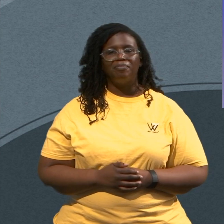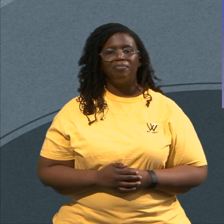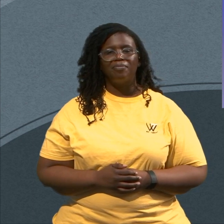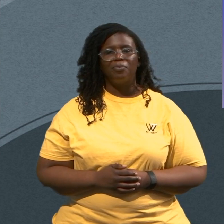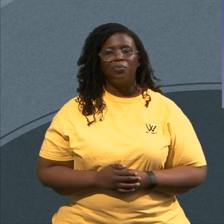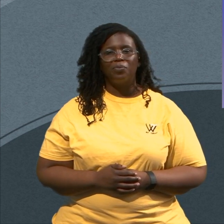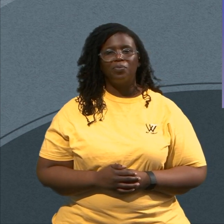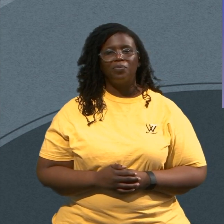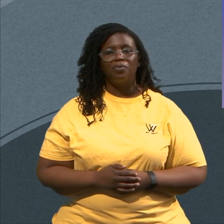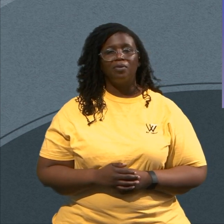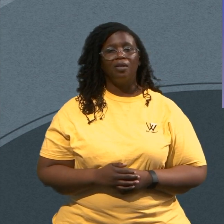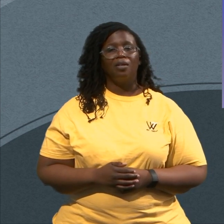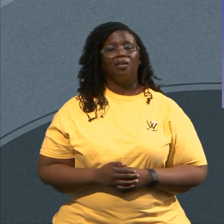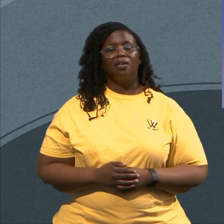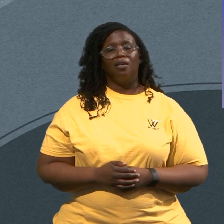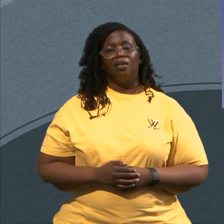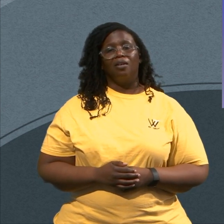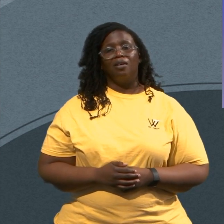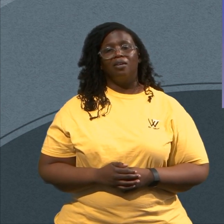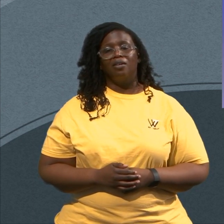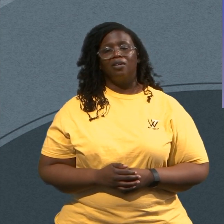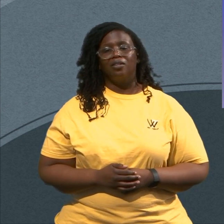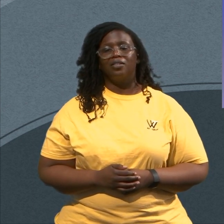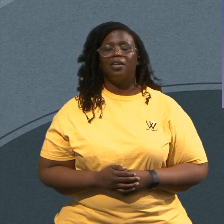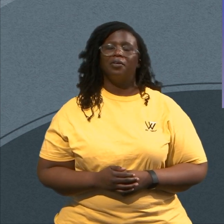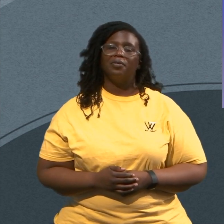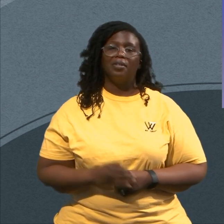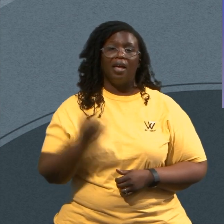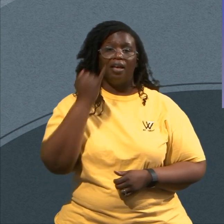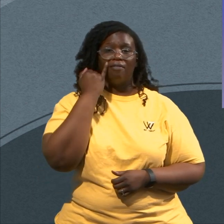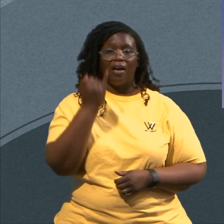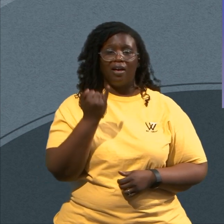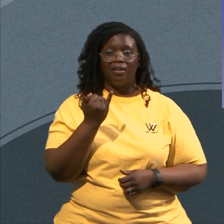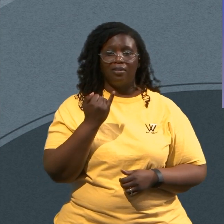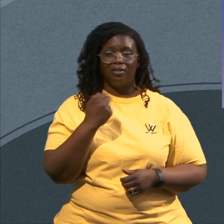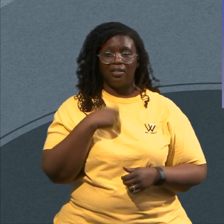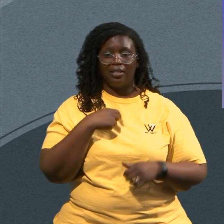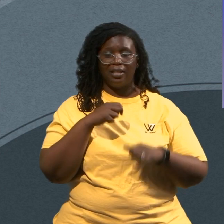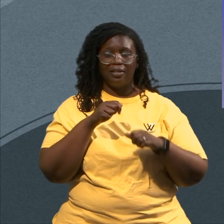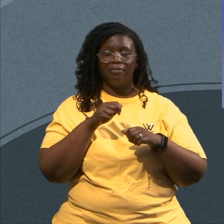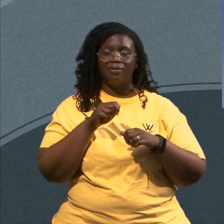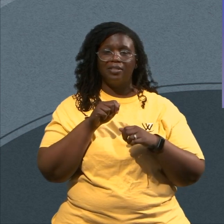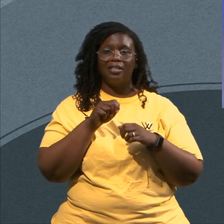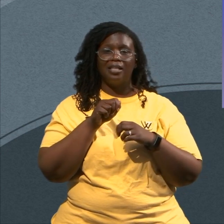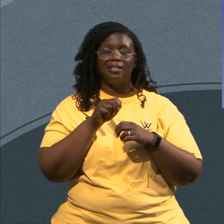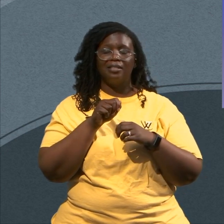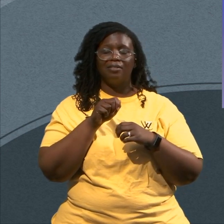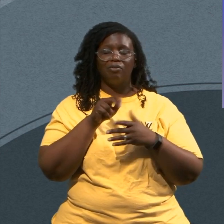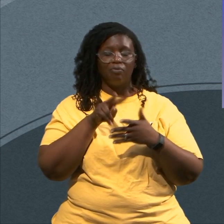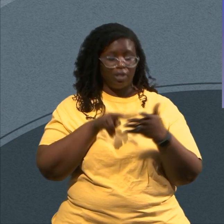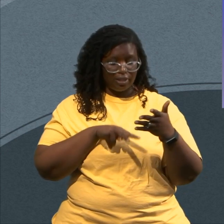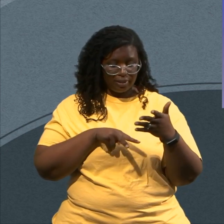somewhere And sit down And shut up And pause